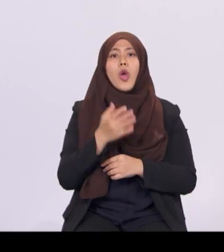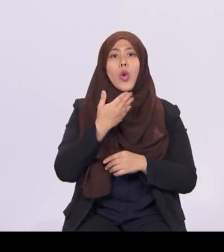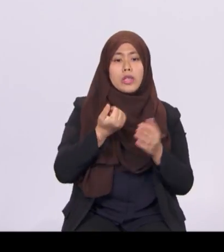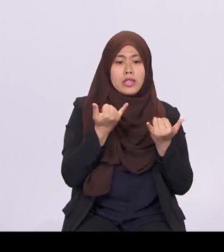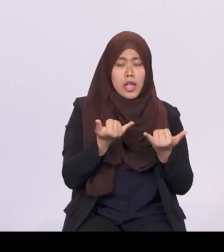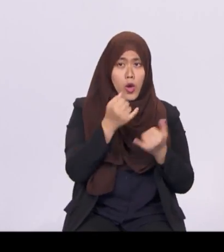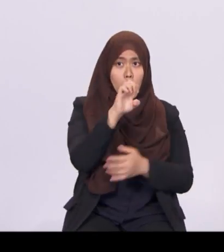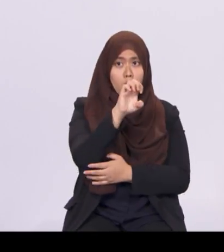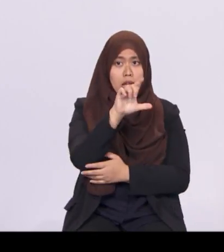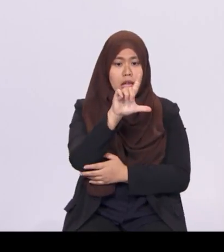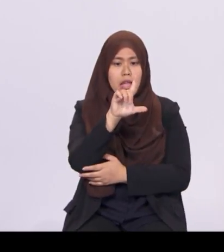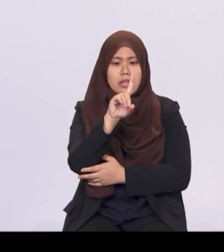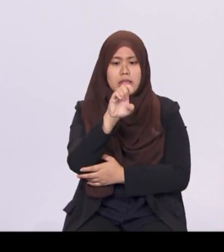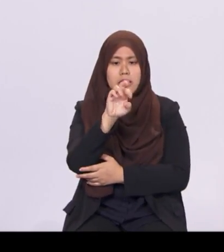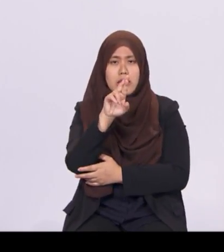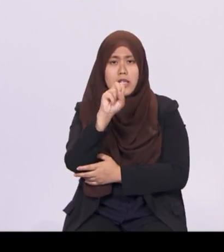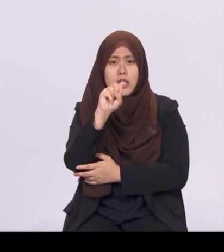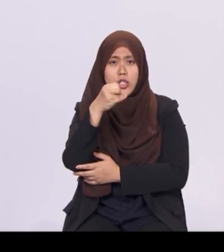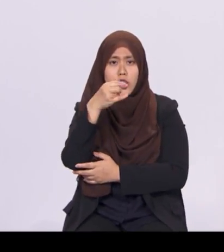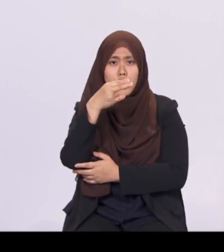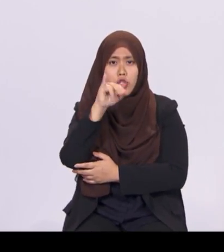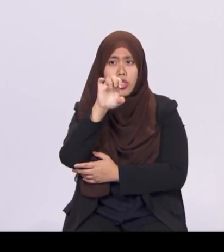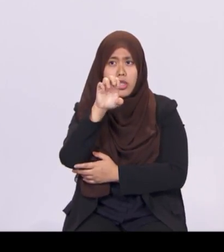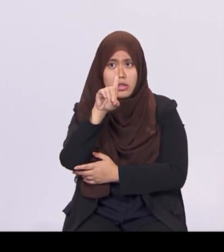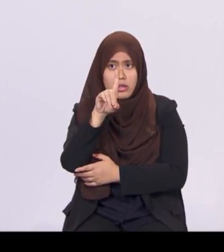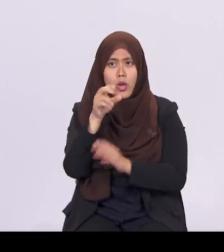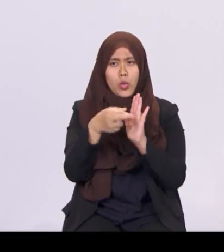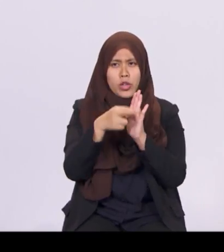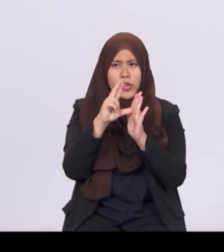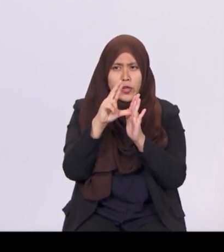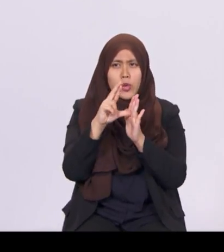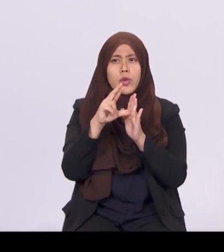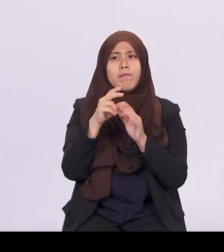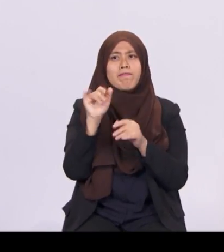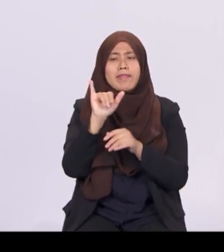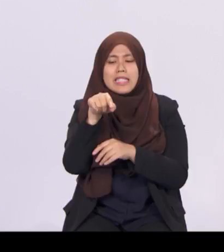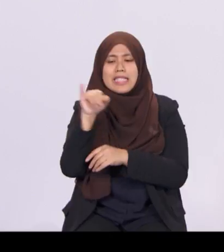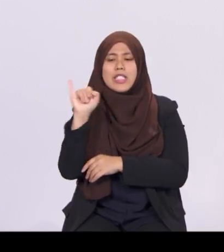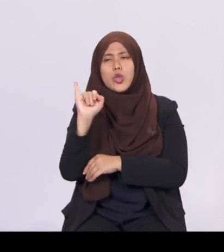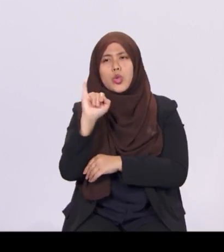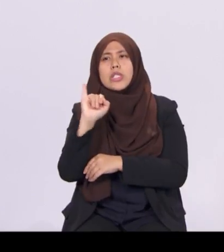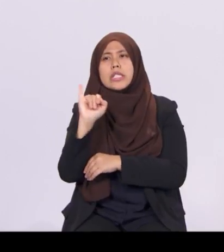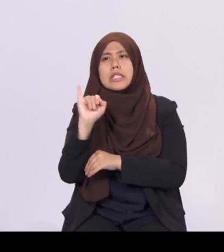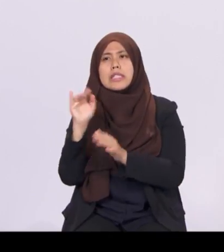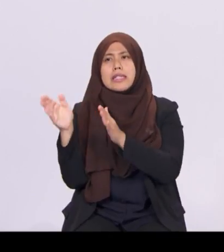insurance scheme that helps those with severe disabilities cope with the financial demands of their daily care.